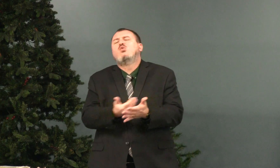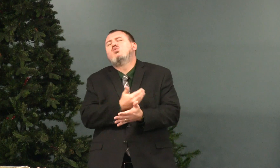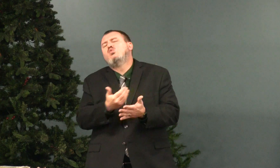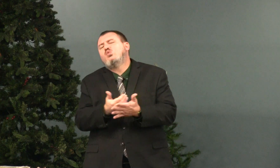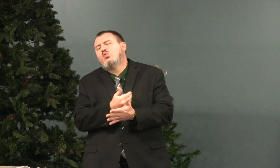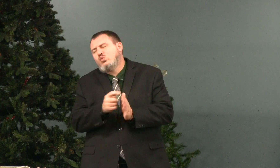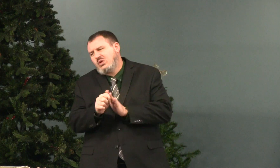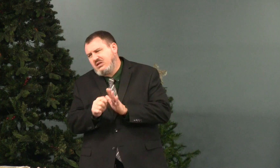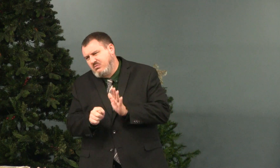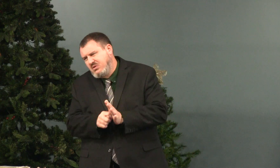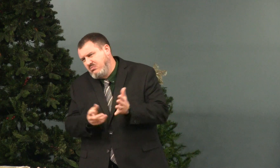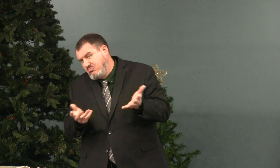What about the New Testament?